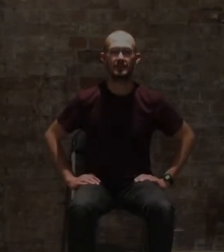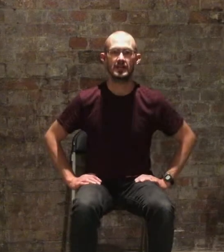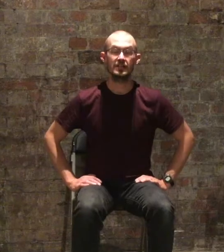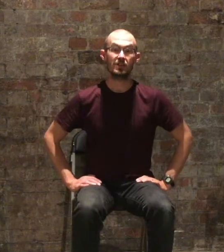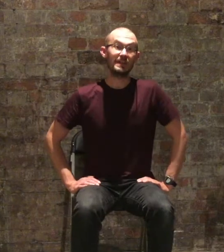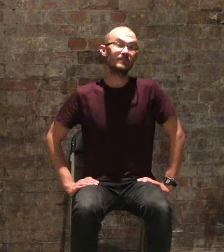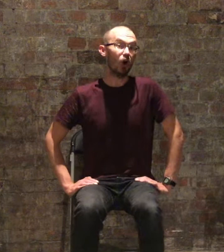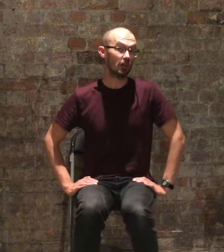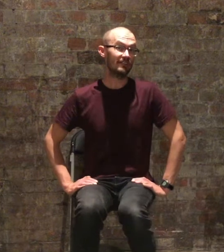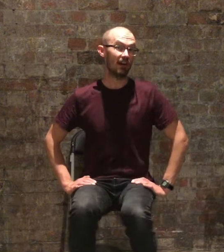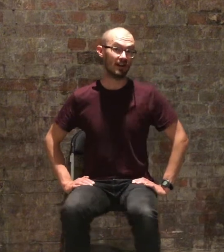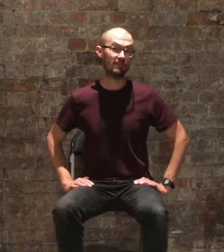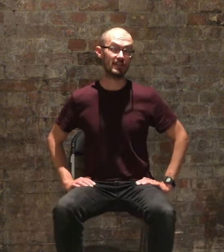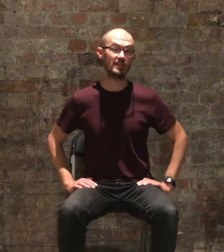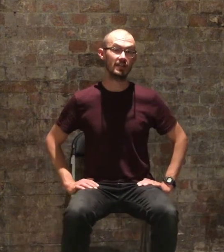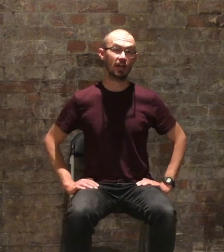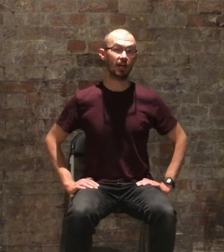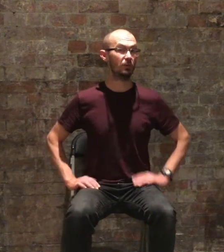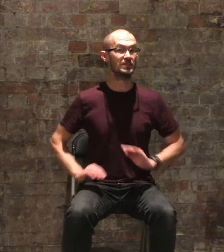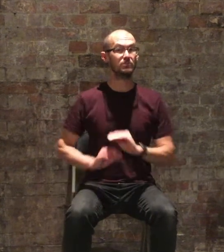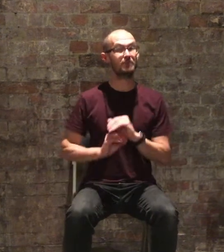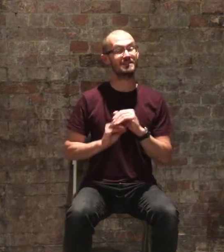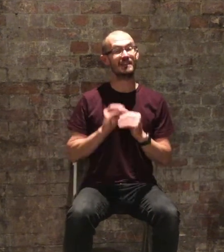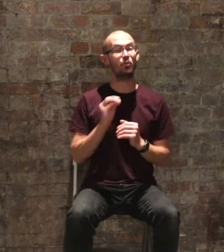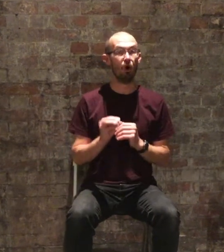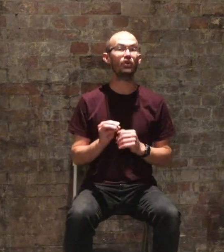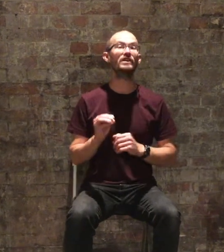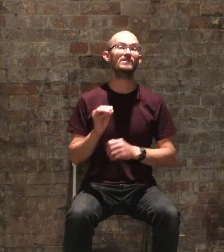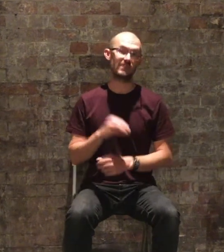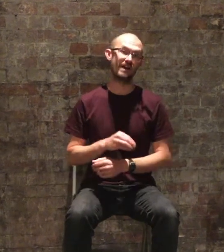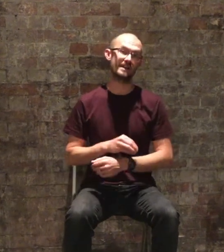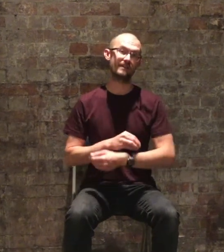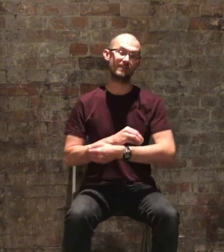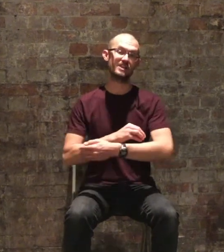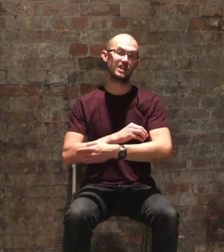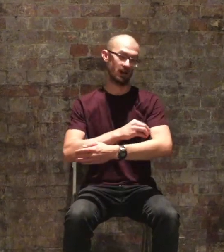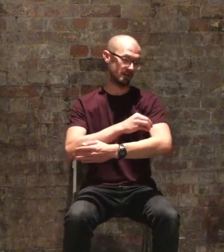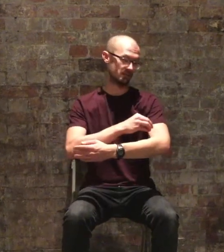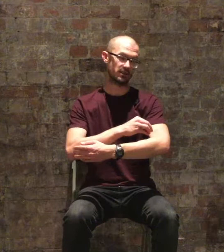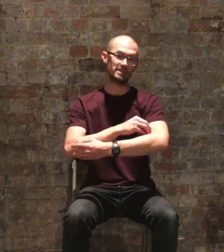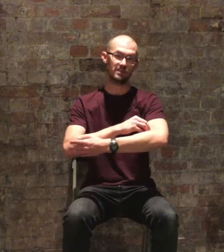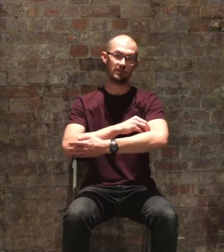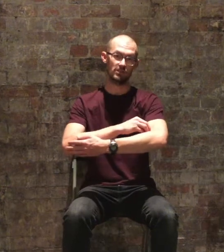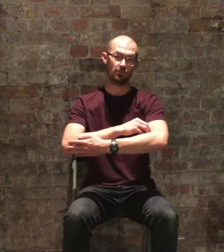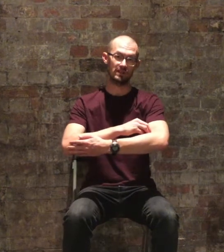So in the hole in the IV we do basically one sign for each line. So we start off with